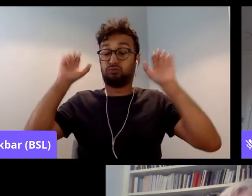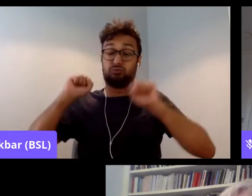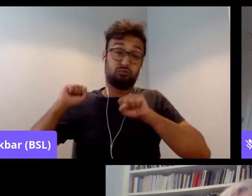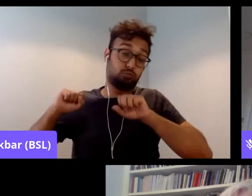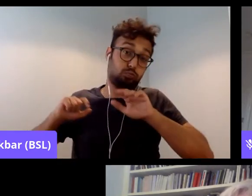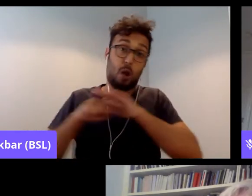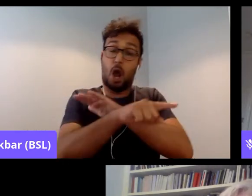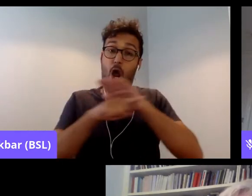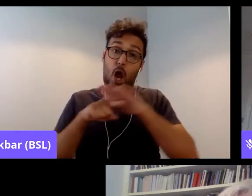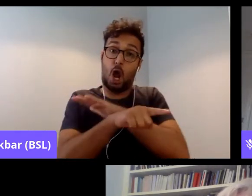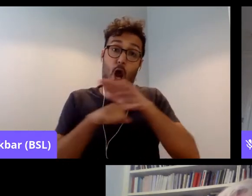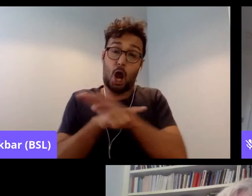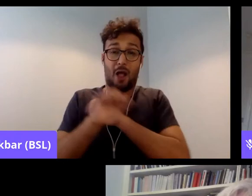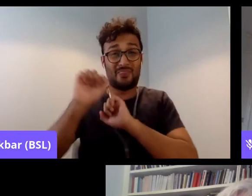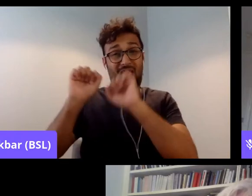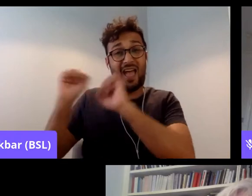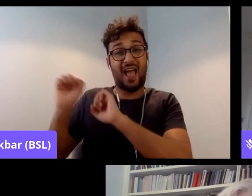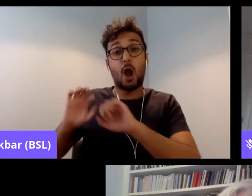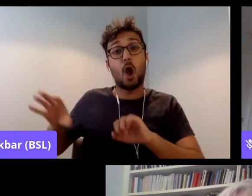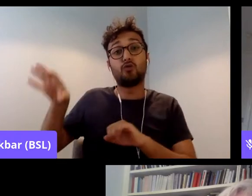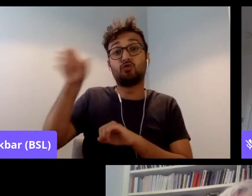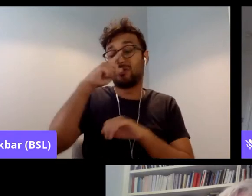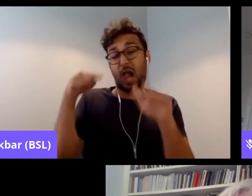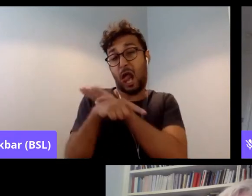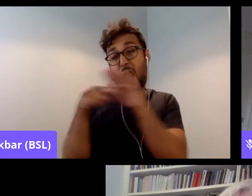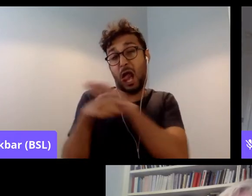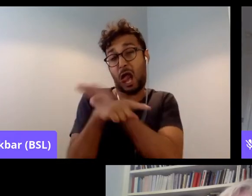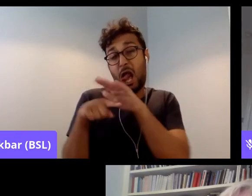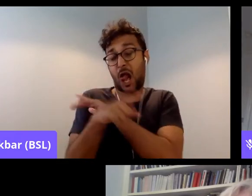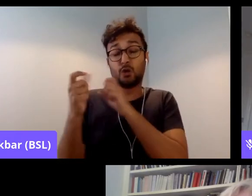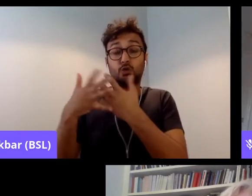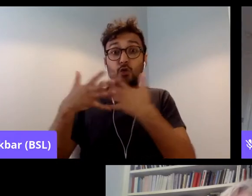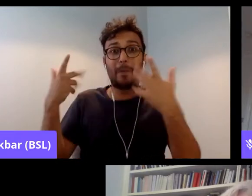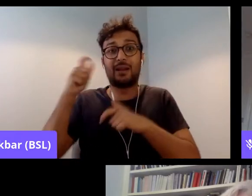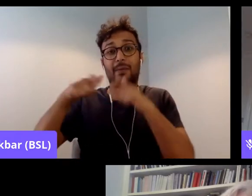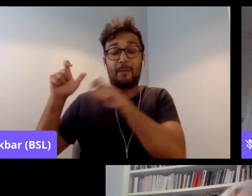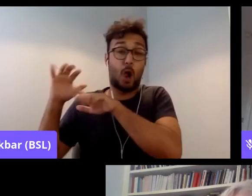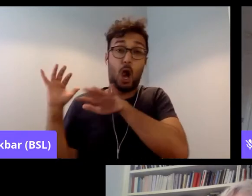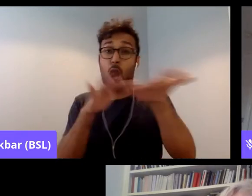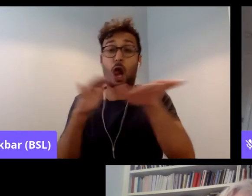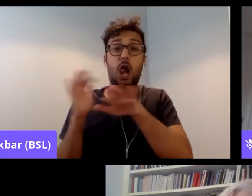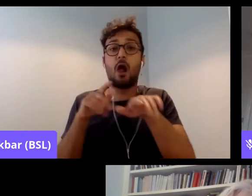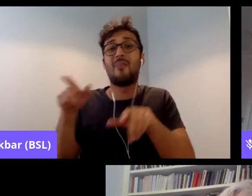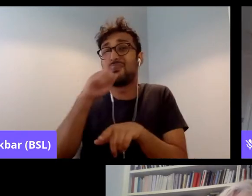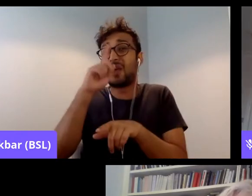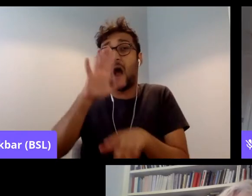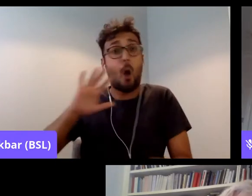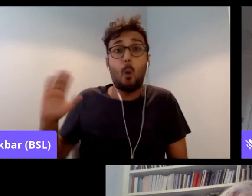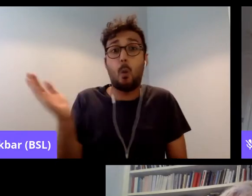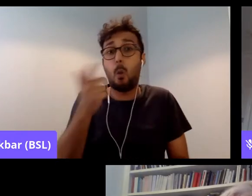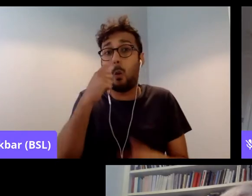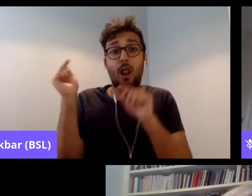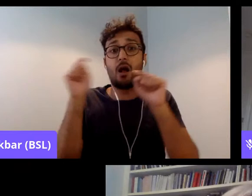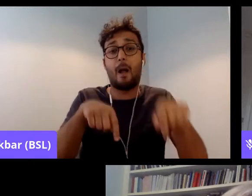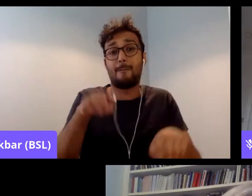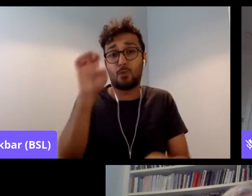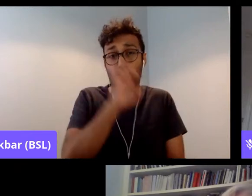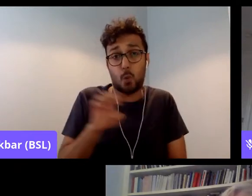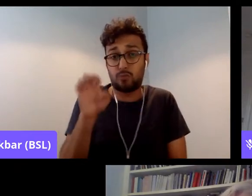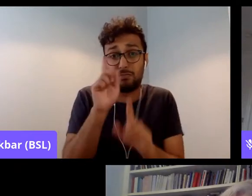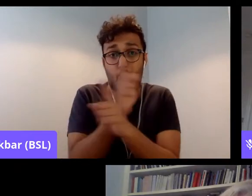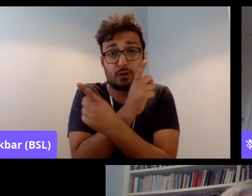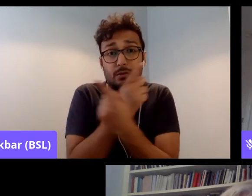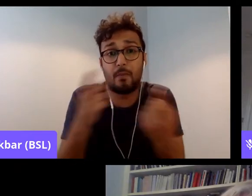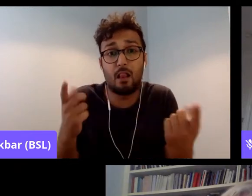circumstances to come. Now, they can't all come to Europe. So what do we do? Unless we can somehow in the